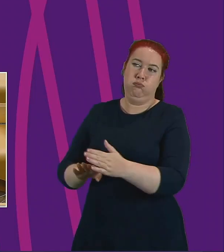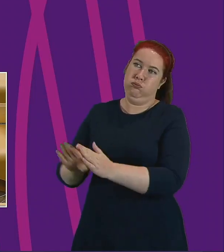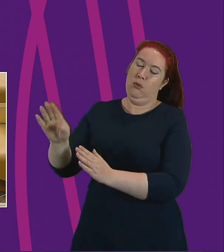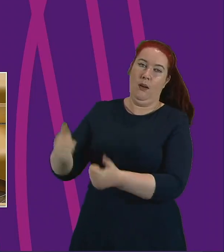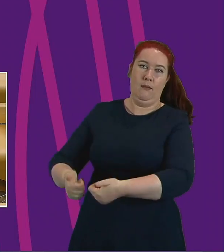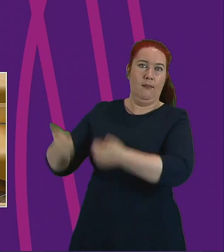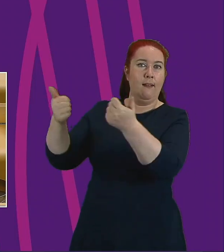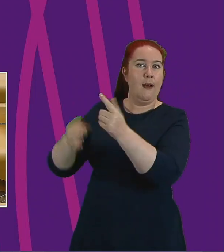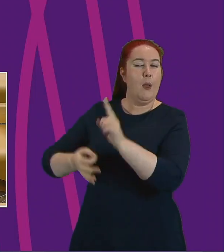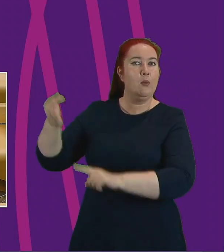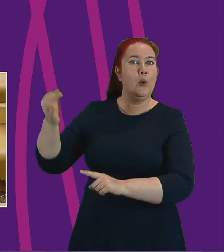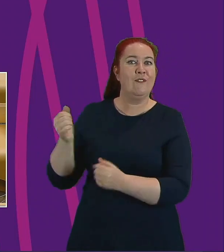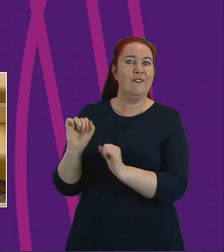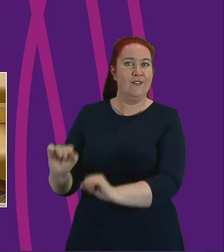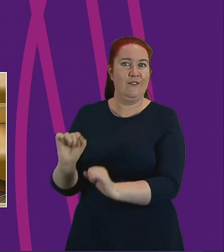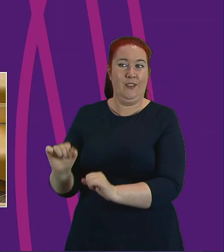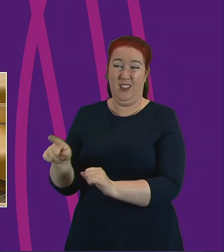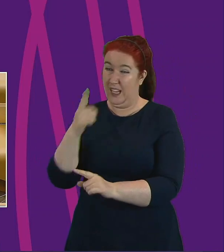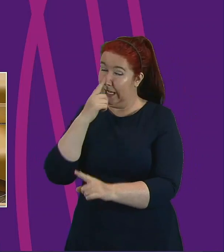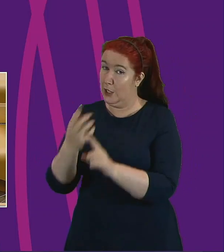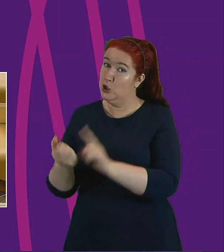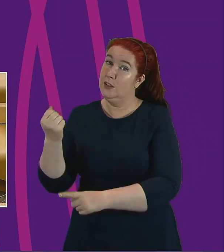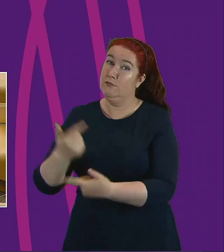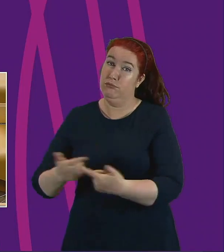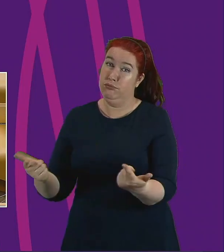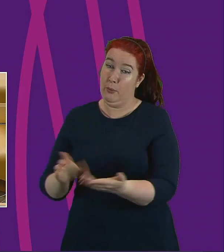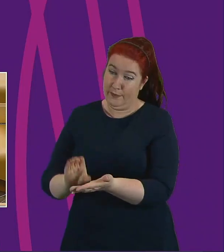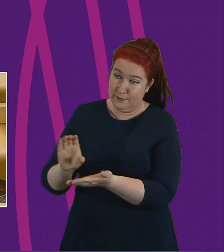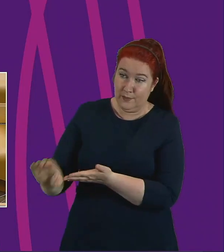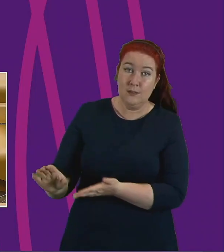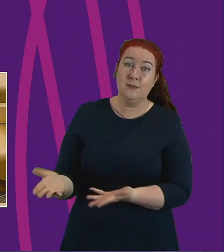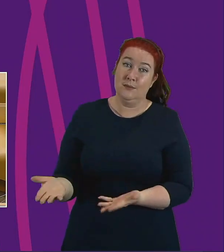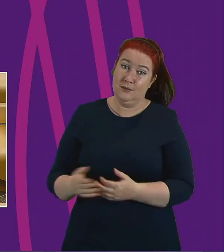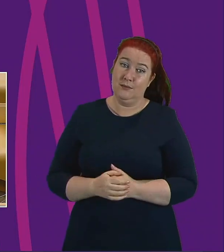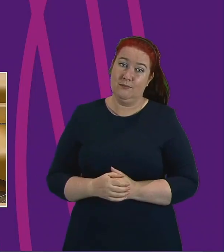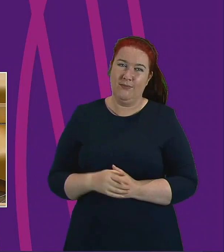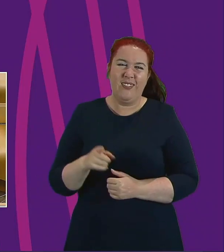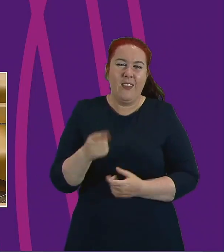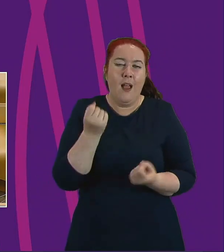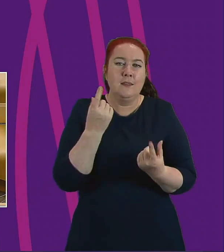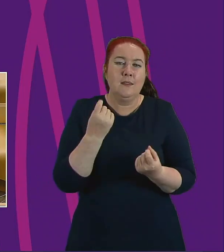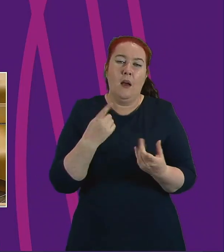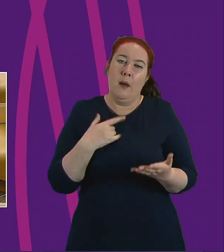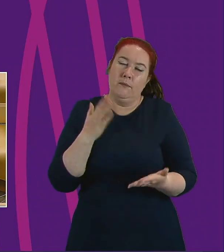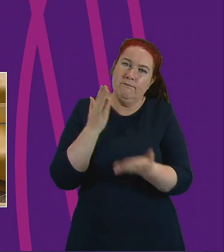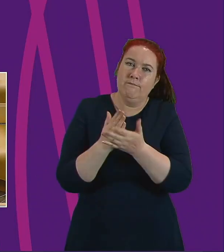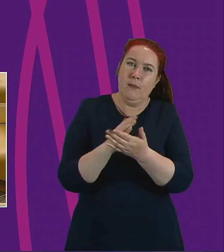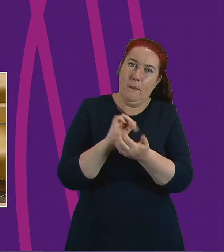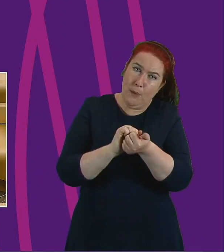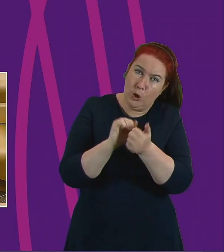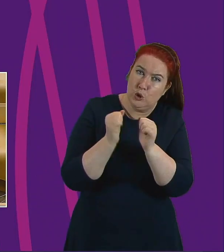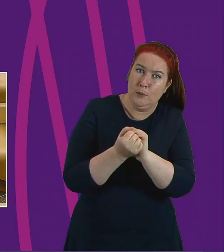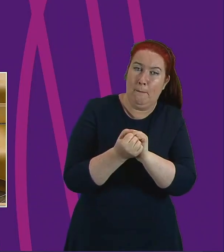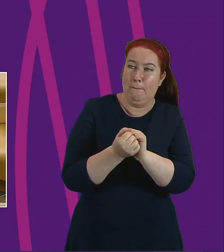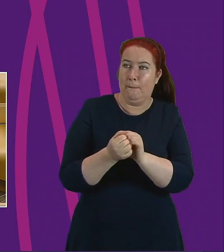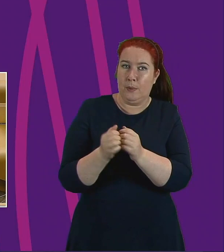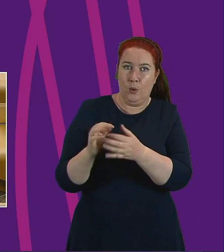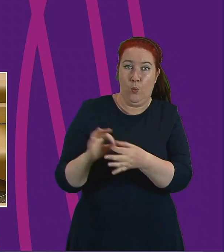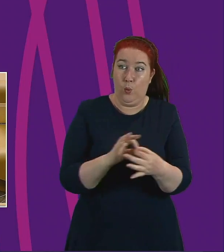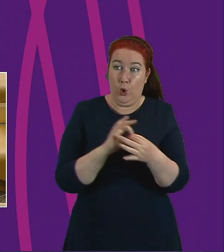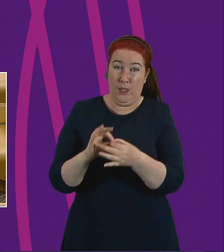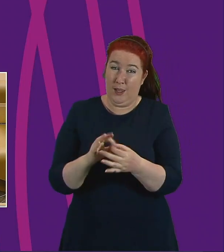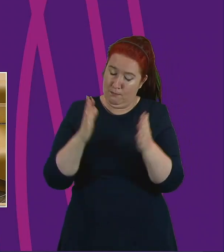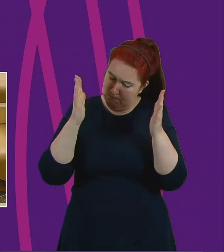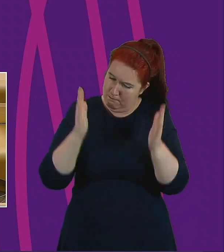in what can be achieved. And that needs to be the case. The whole idea about genuine partnership working has to be embraced.